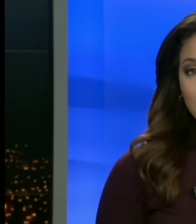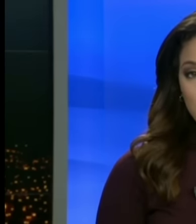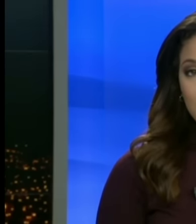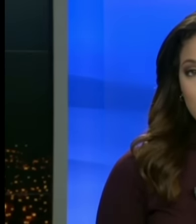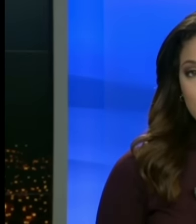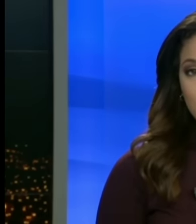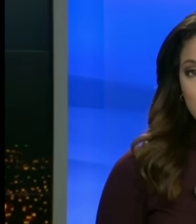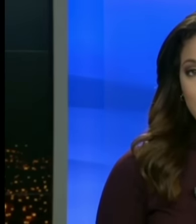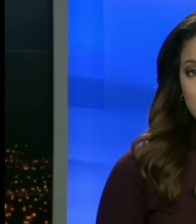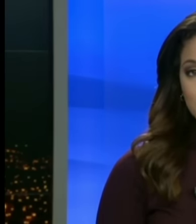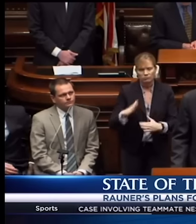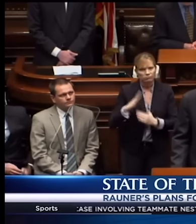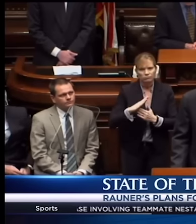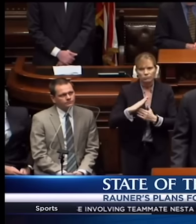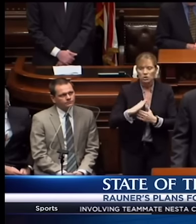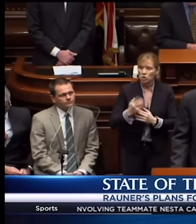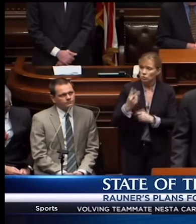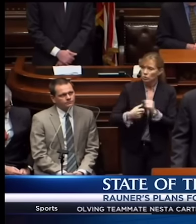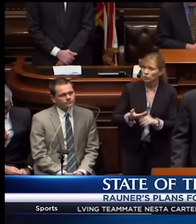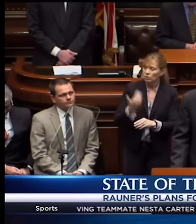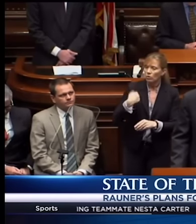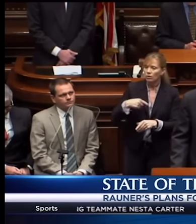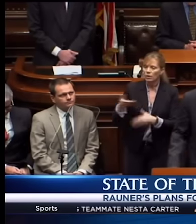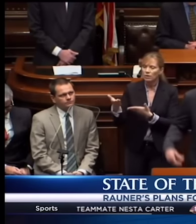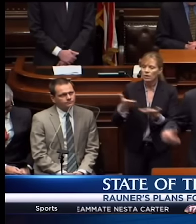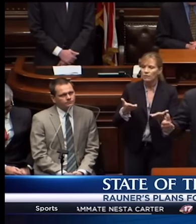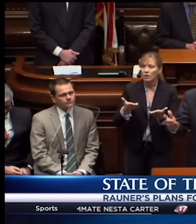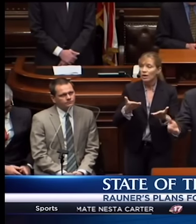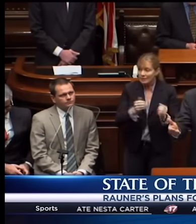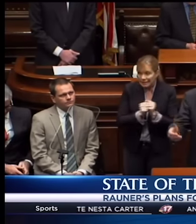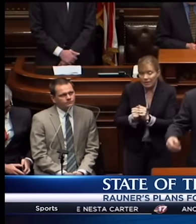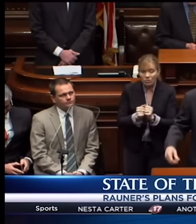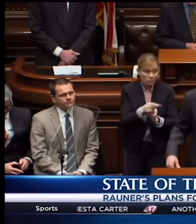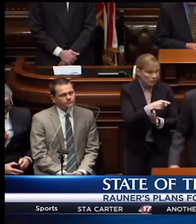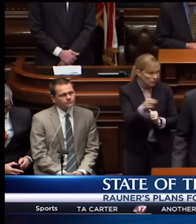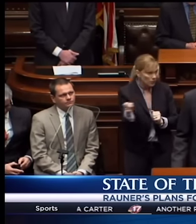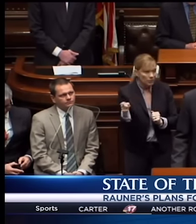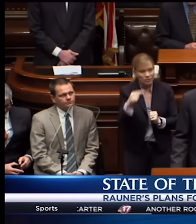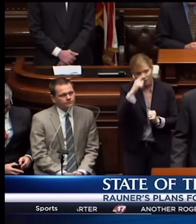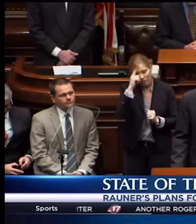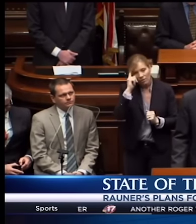and education funding. Two years ago we delivered, together with you,